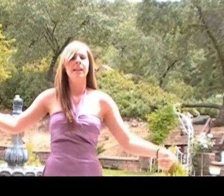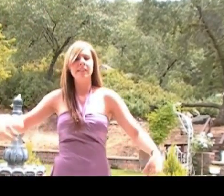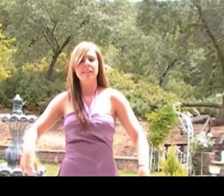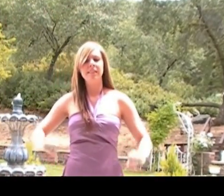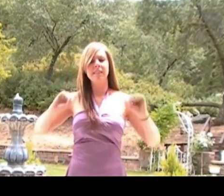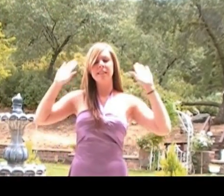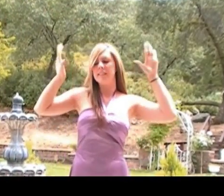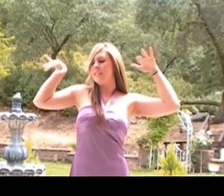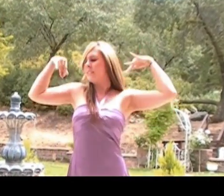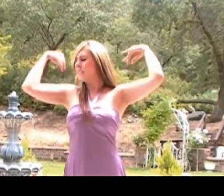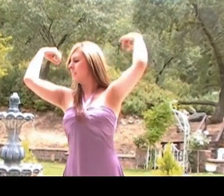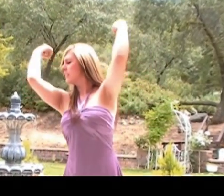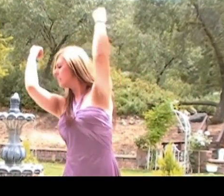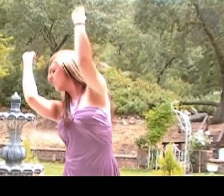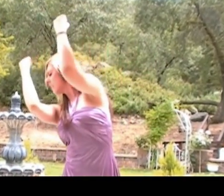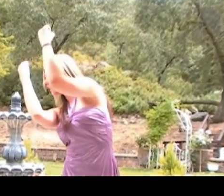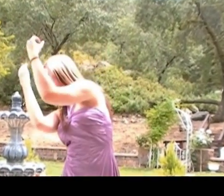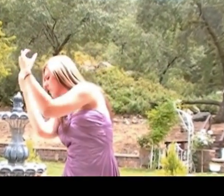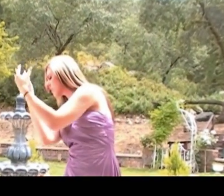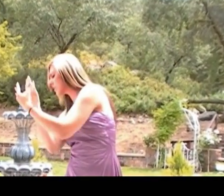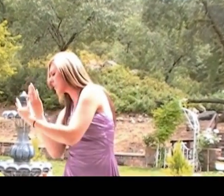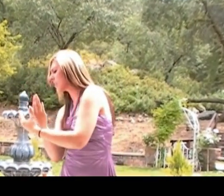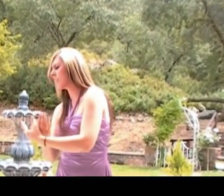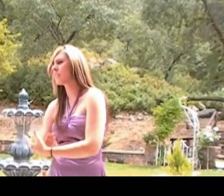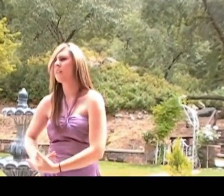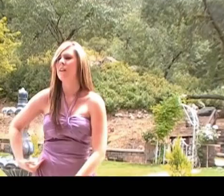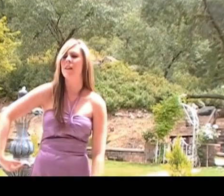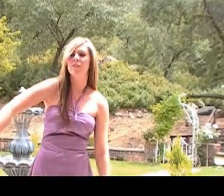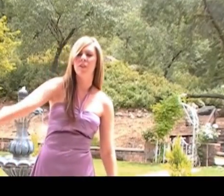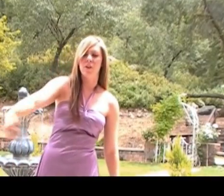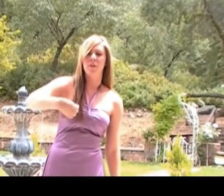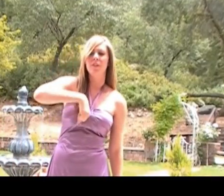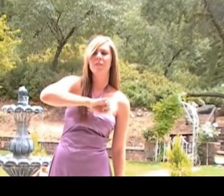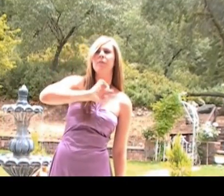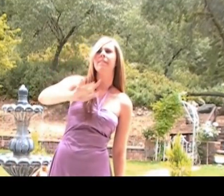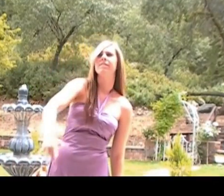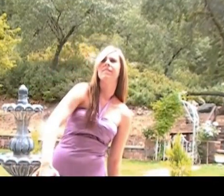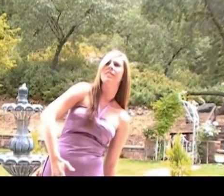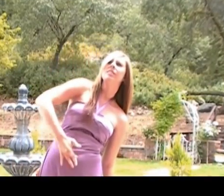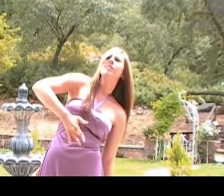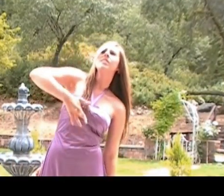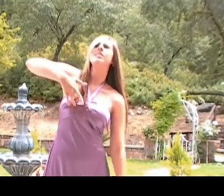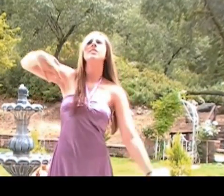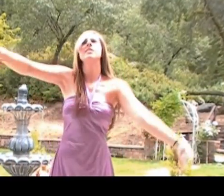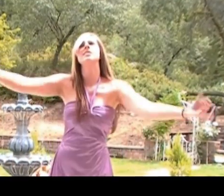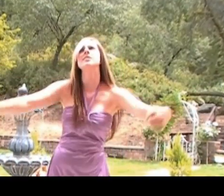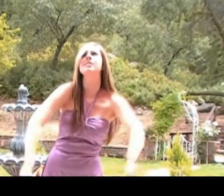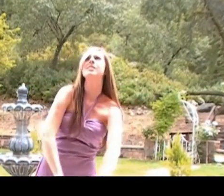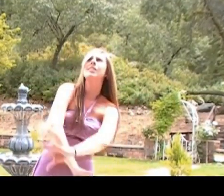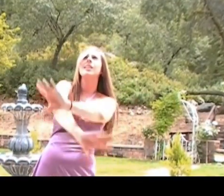In the dark We'll feel the light